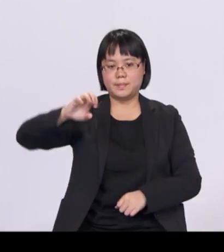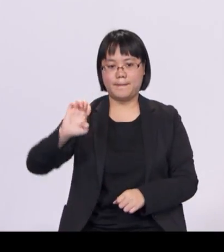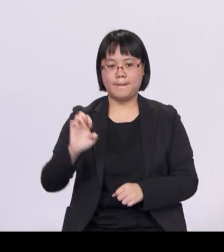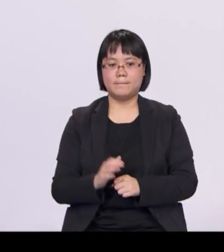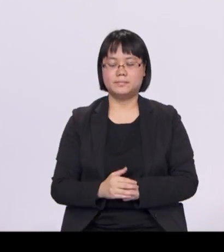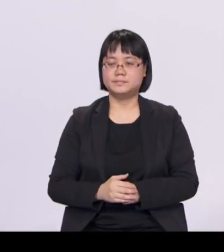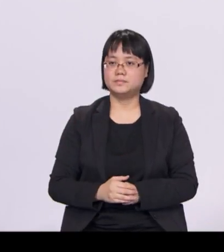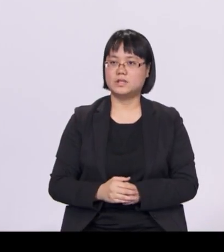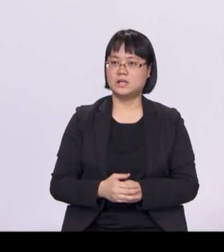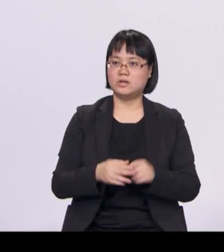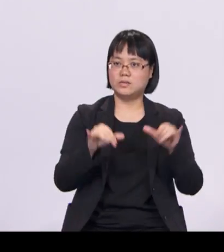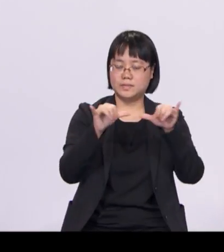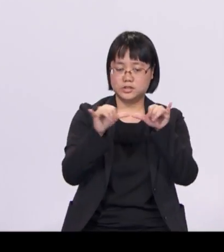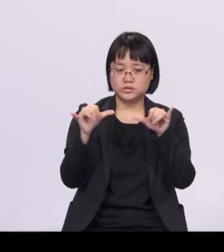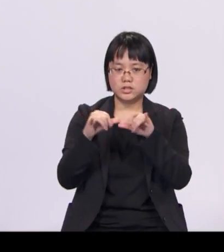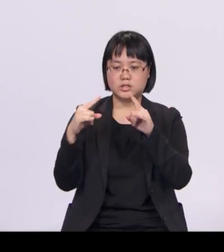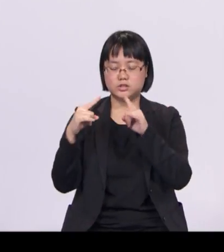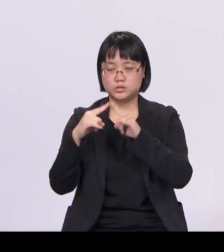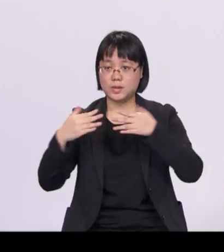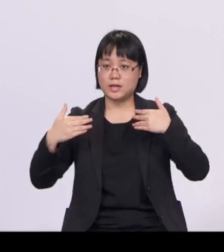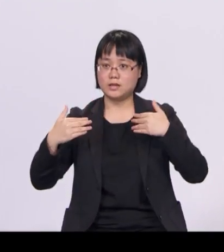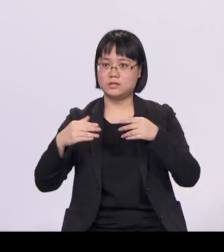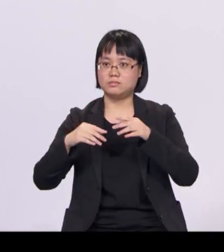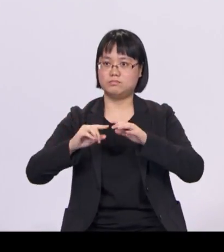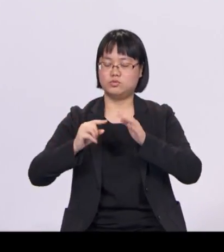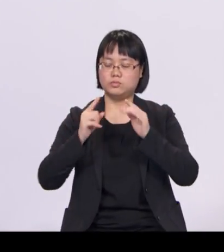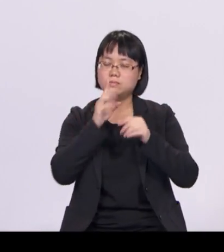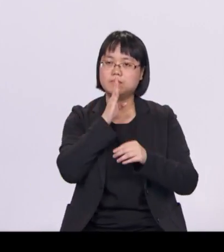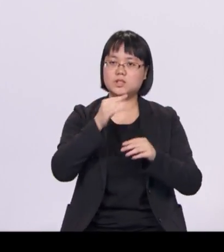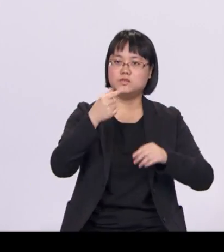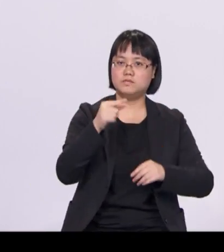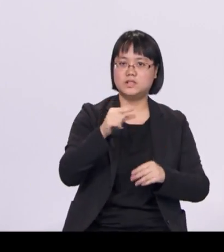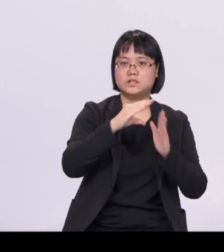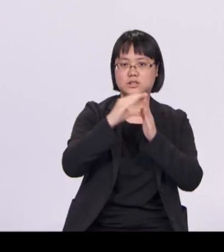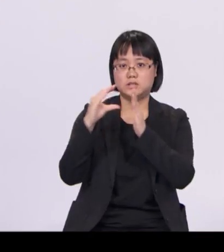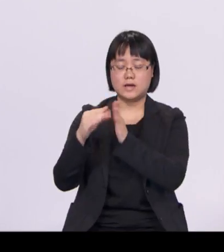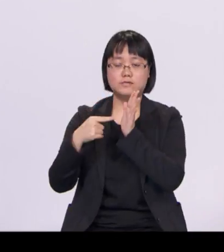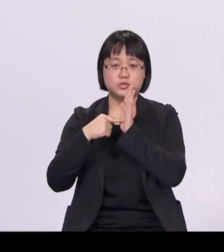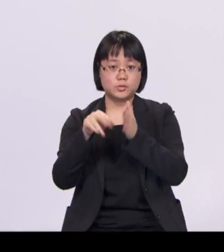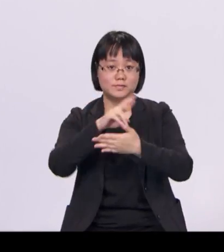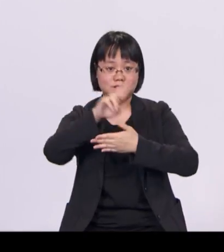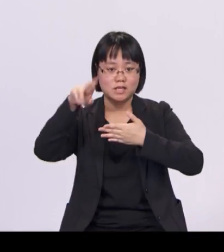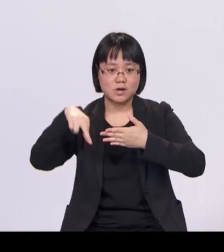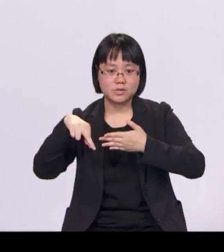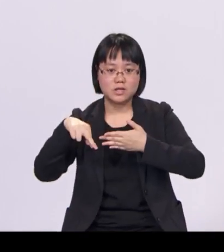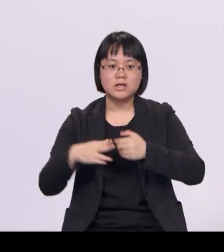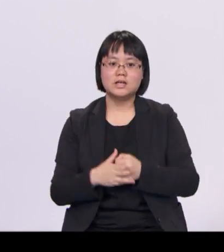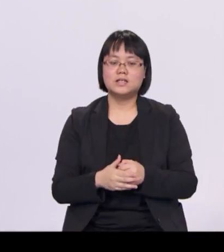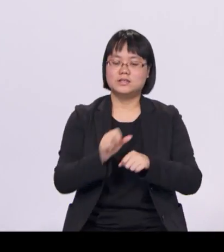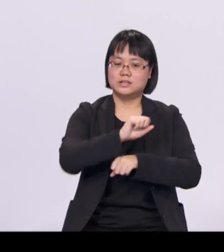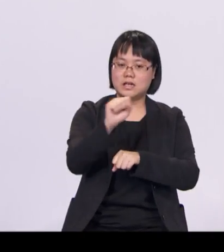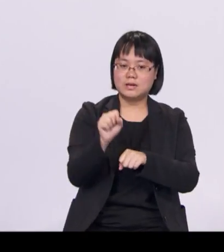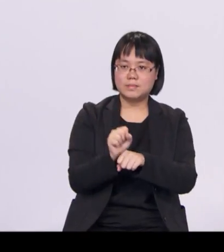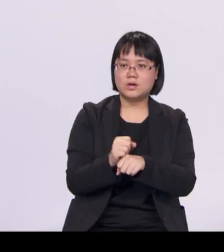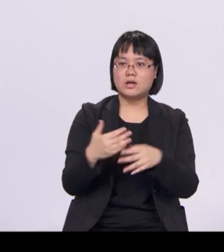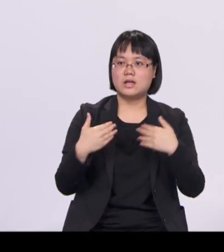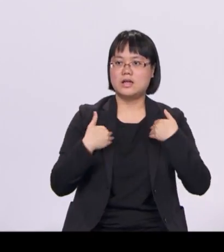to be a green city have shown results. Singapore produces less carbon emissions per dollar of GDP